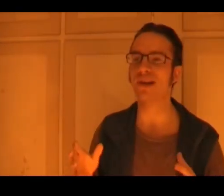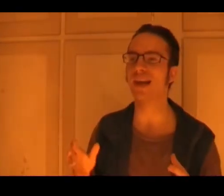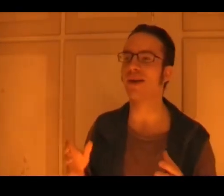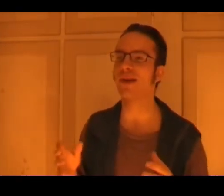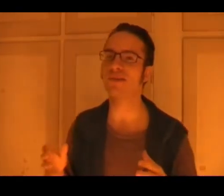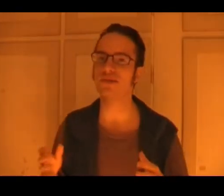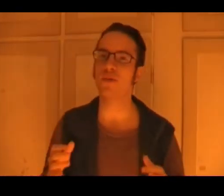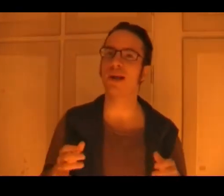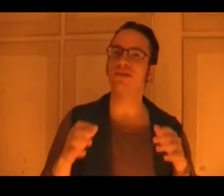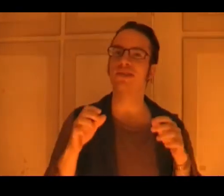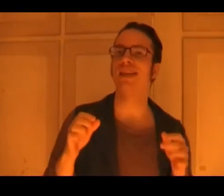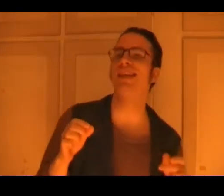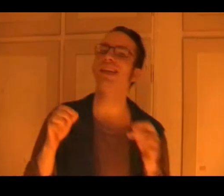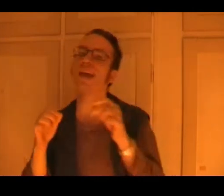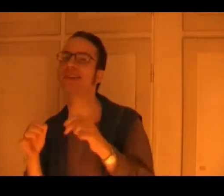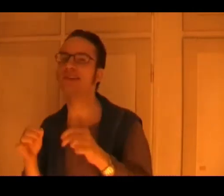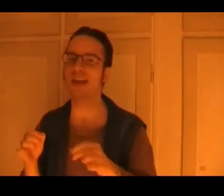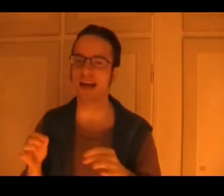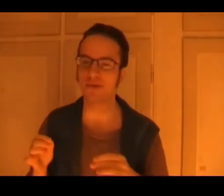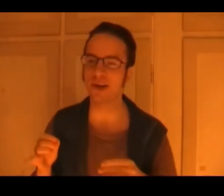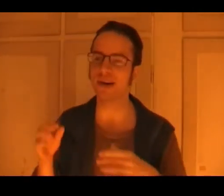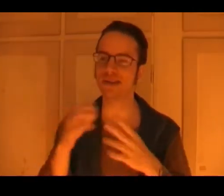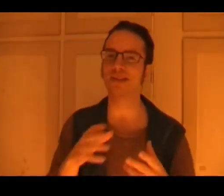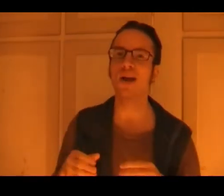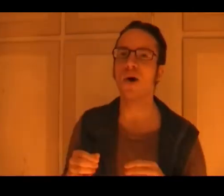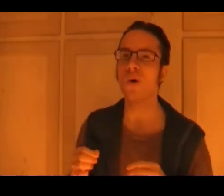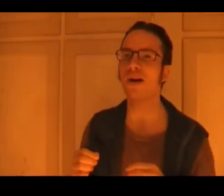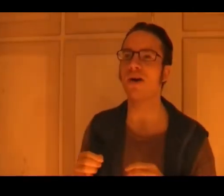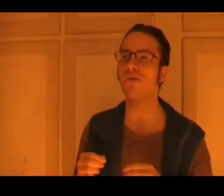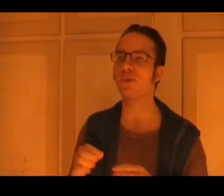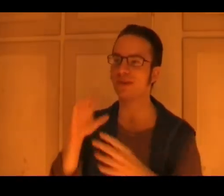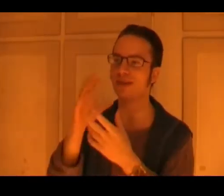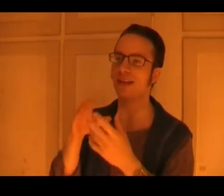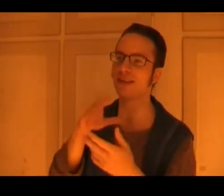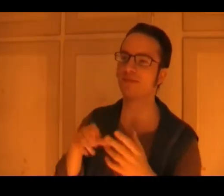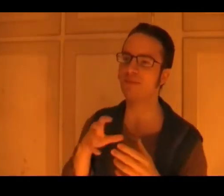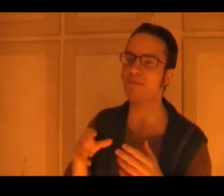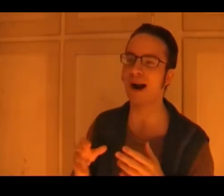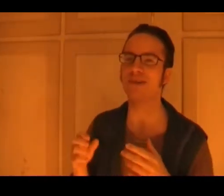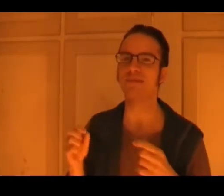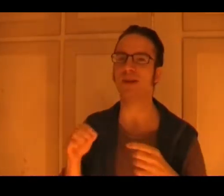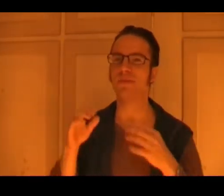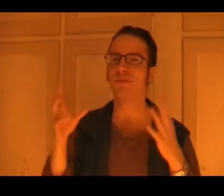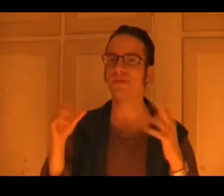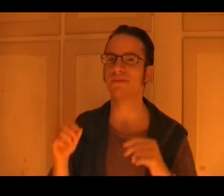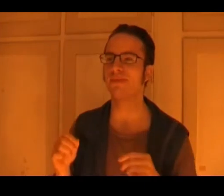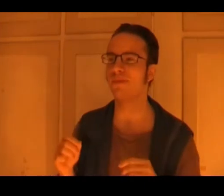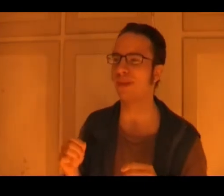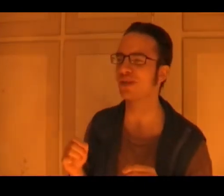getting out of there, there's no way you're just yanking your leg out there, and just walking off with a minor little flesh